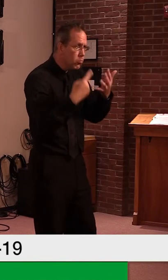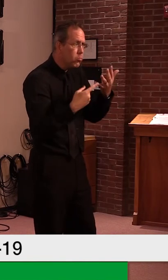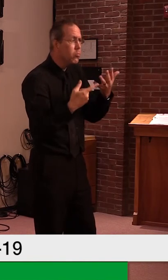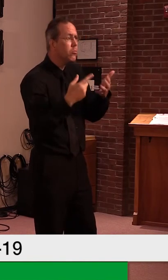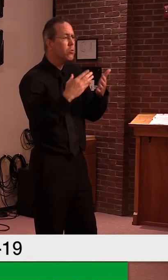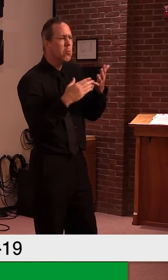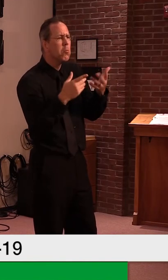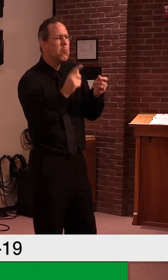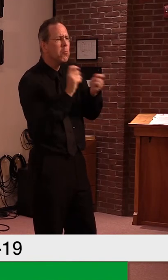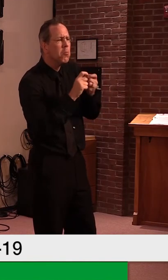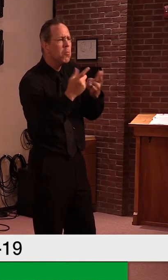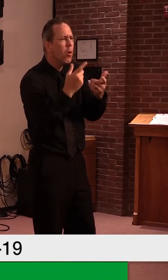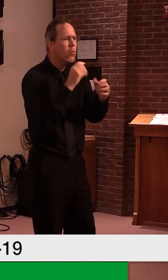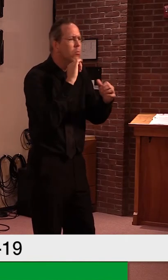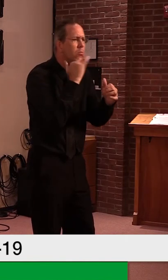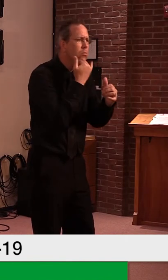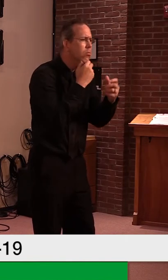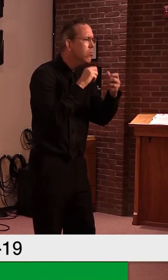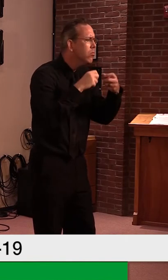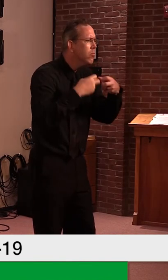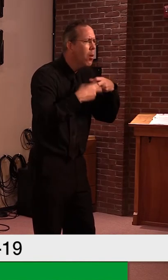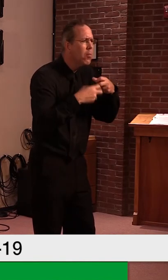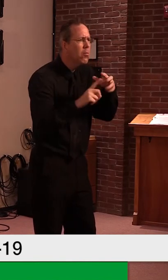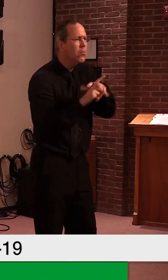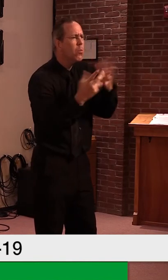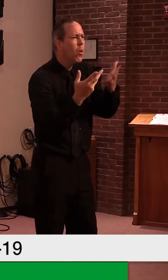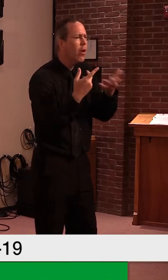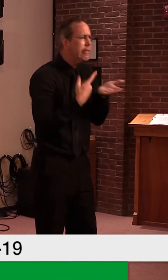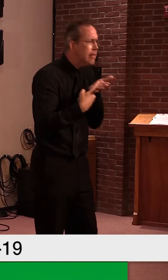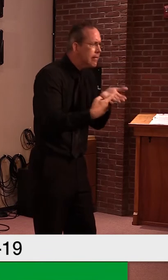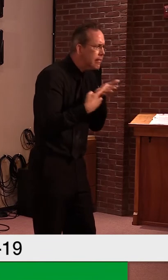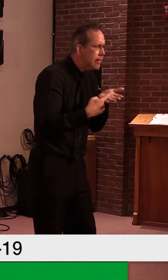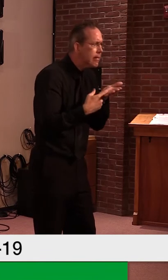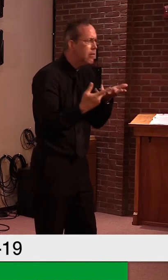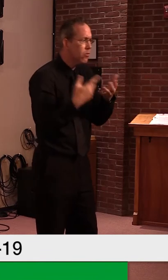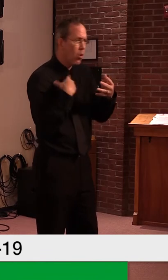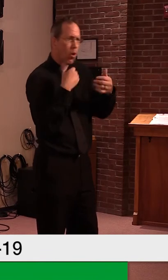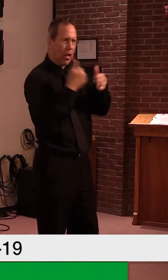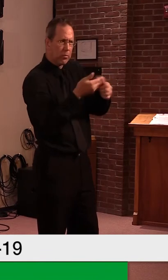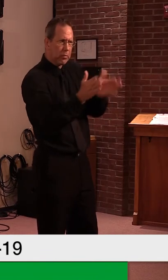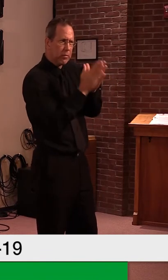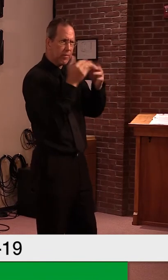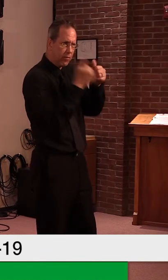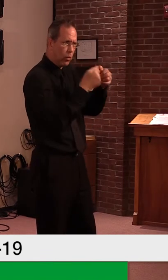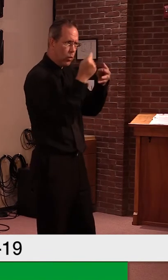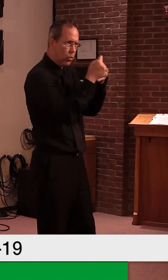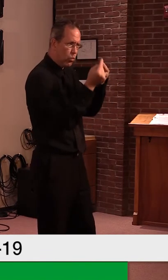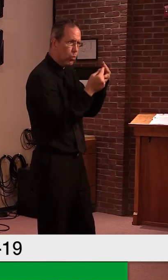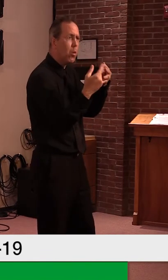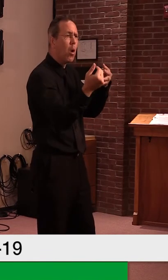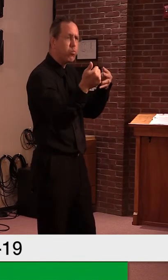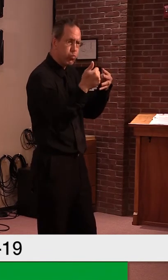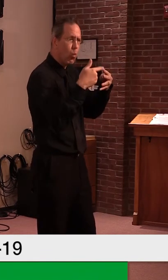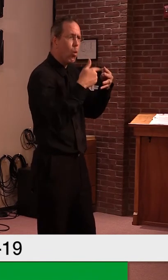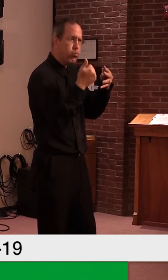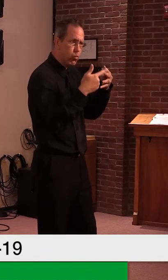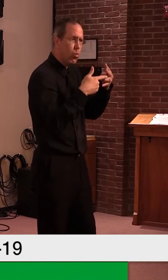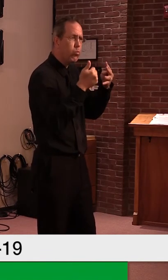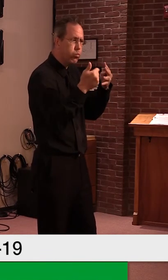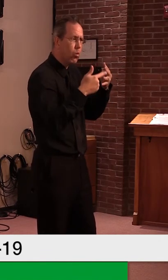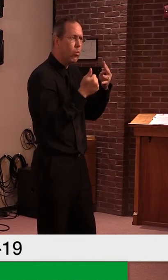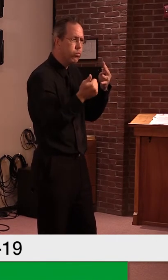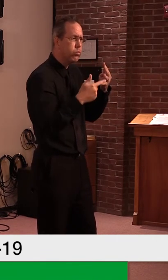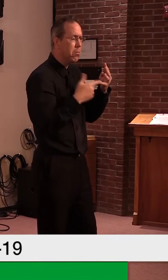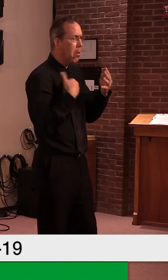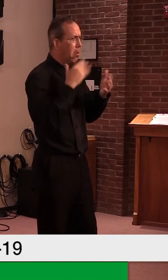of making sure that, um, that list is complied with is something that, um, I, I think there's